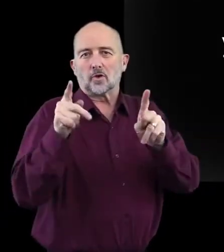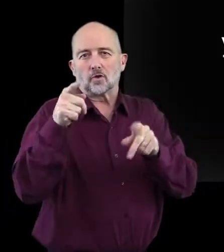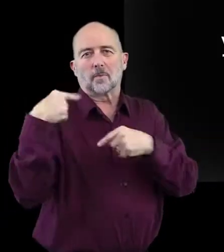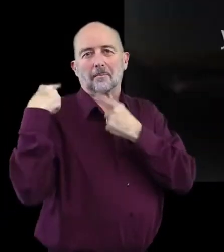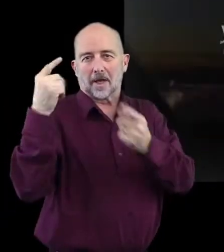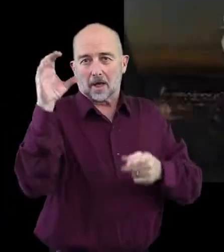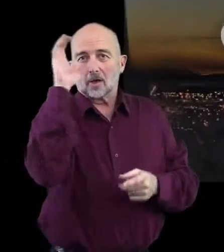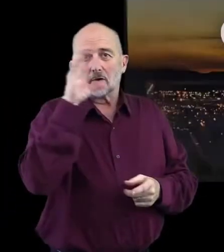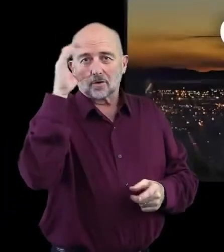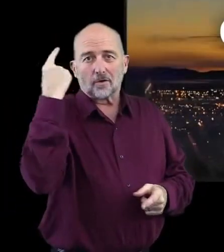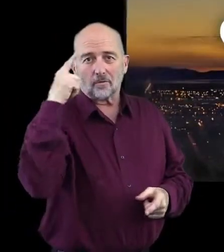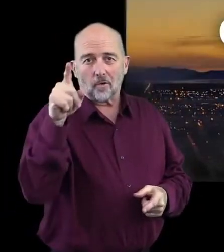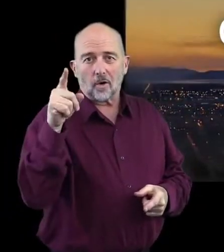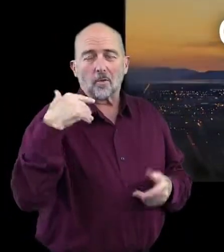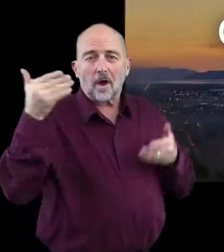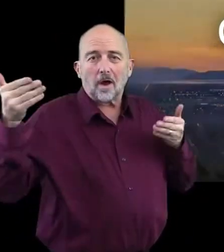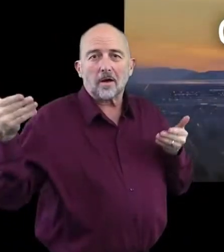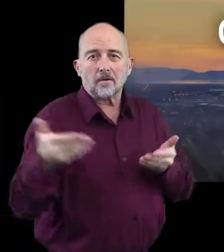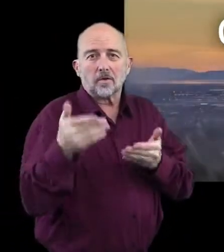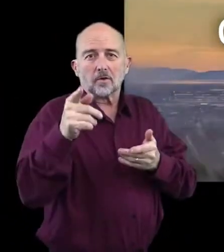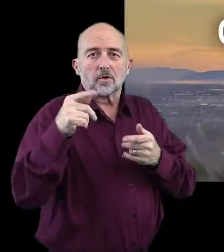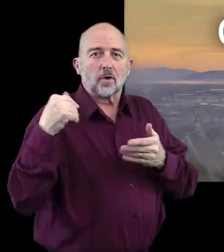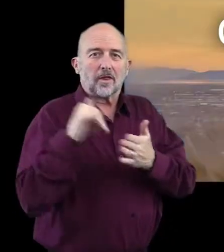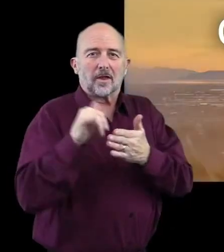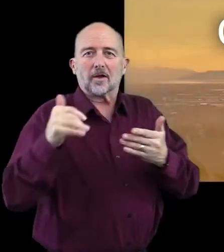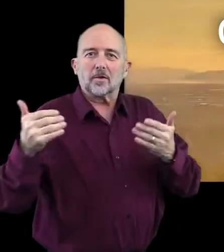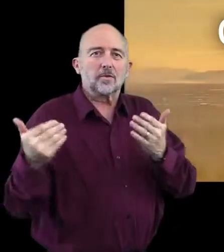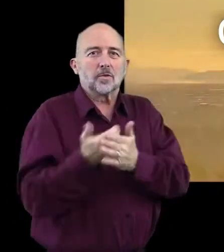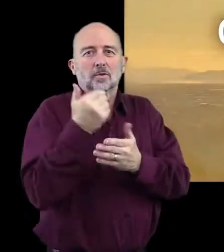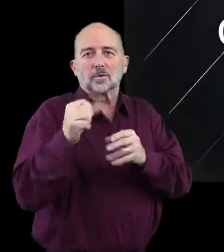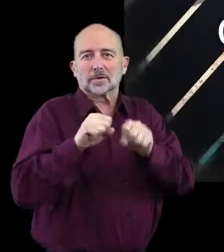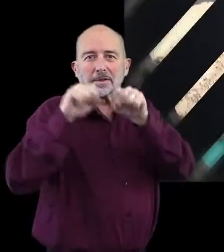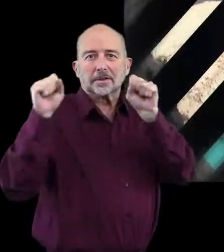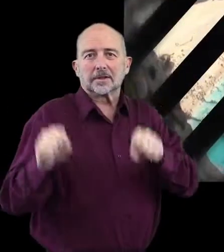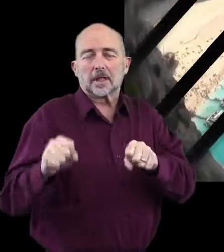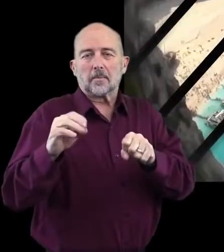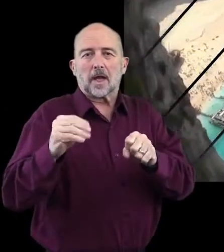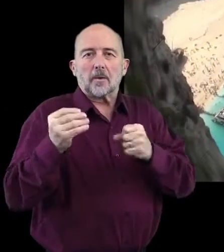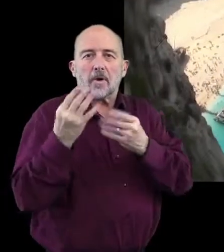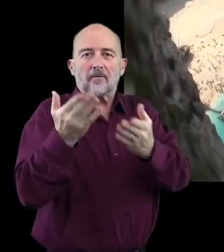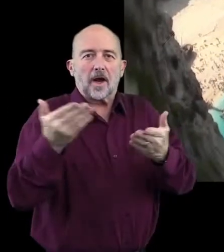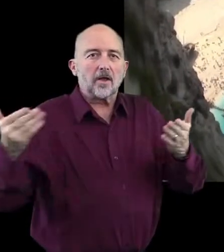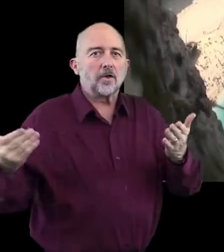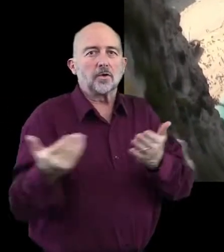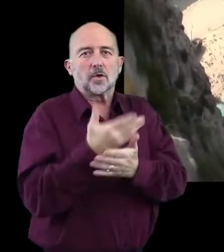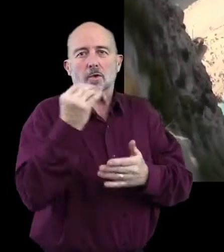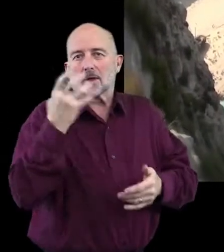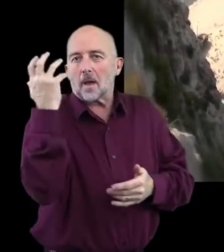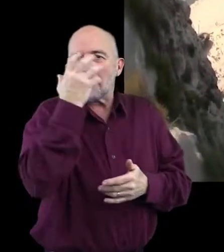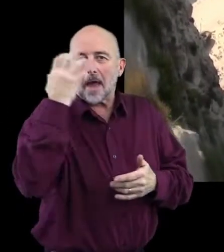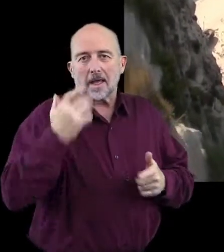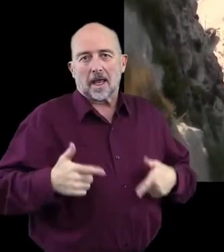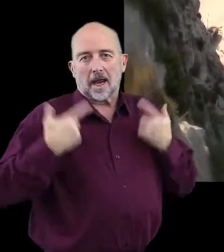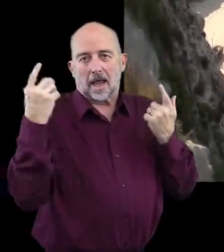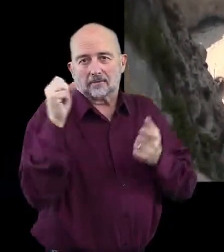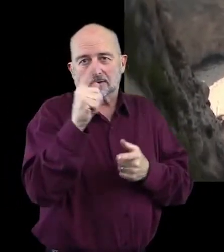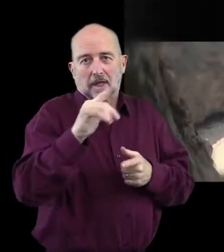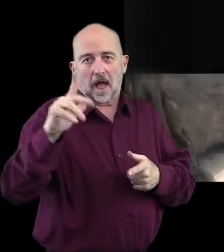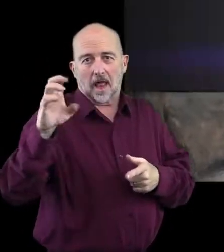We're about to introduce you to our proven system and provide you with a new and amazing lifestyle. And you can